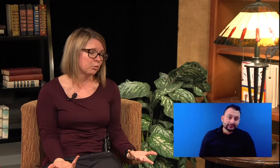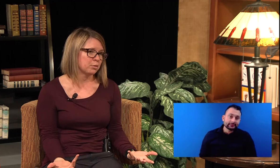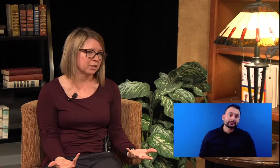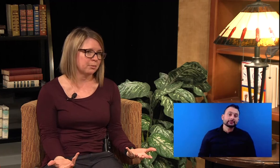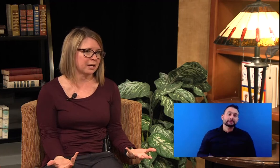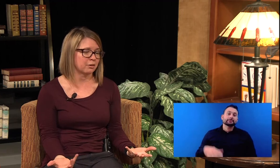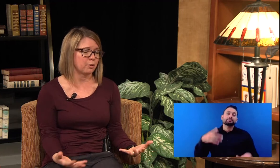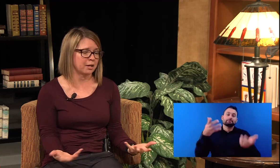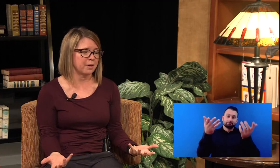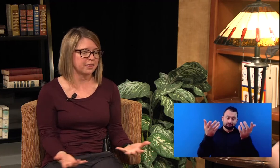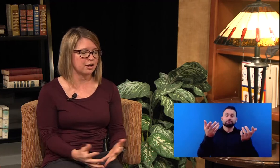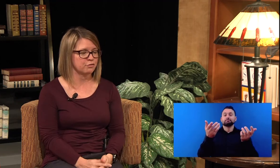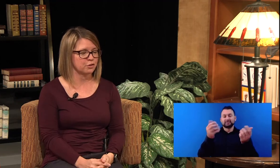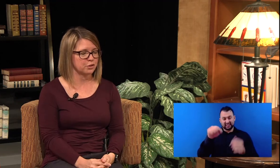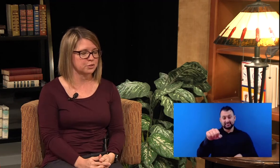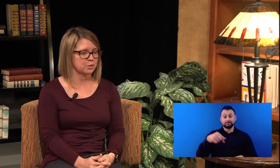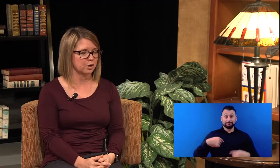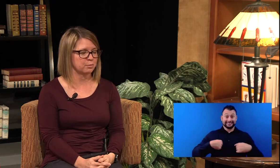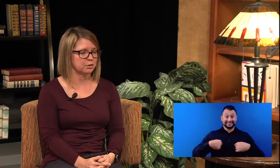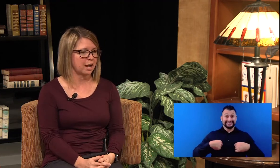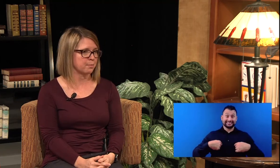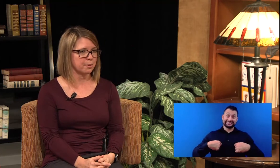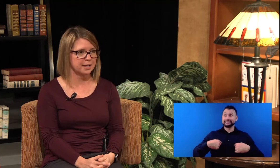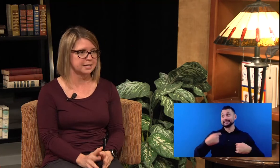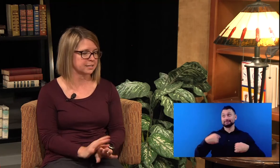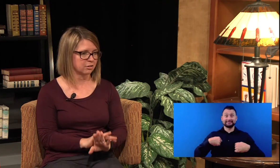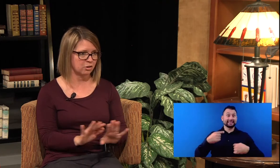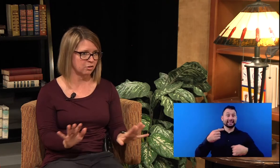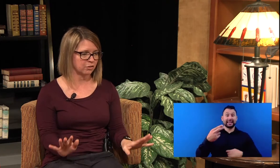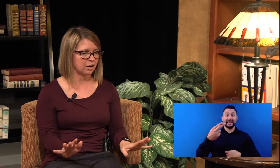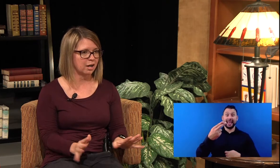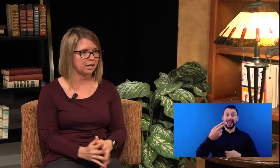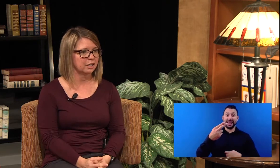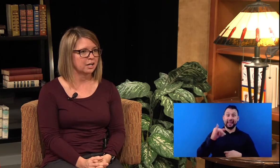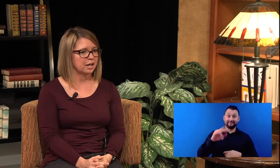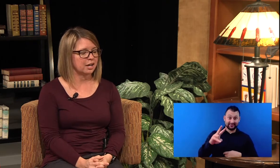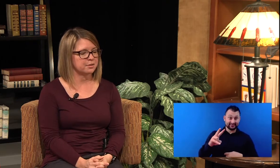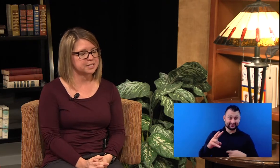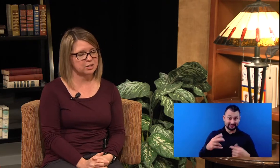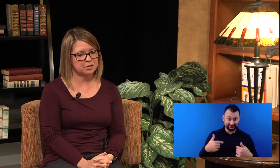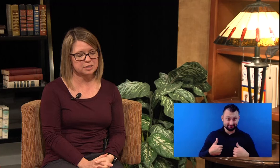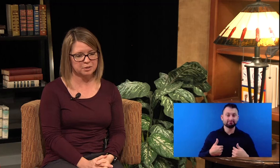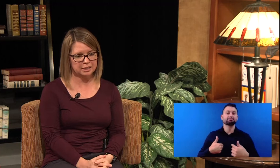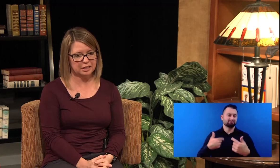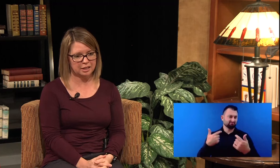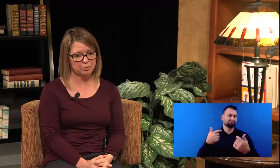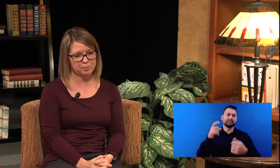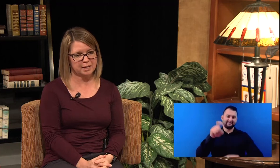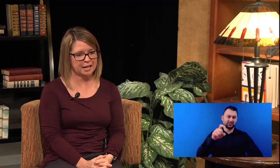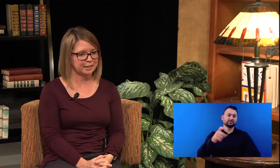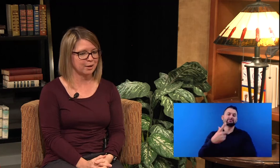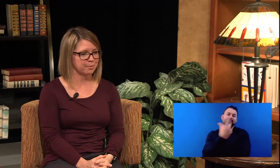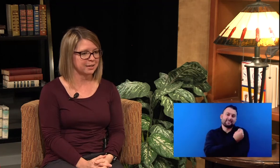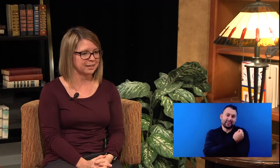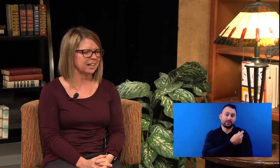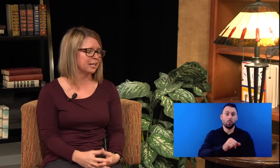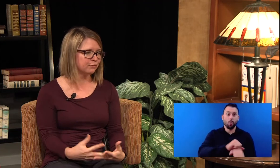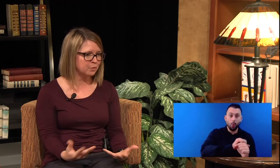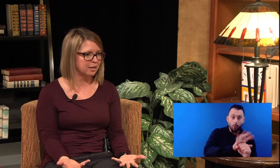we really recommend that for those who are immune compromised overall. Um, so it's really, it would be highly recommended if you have